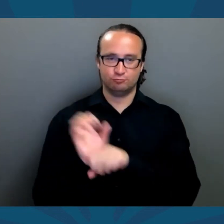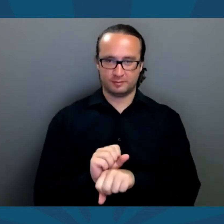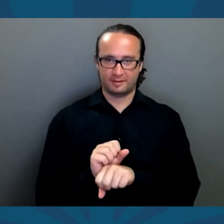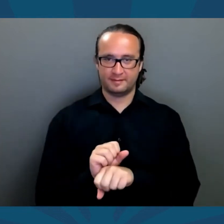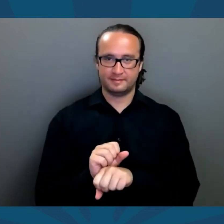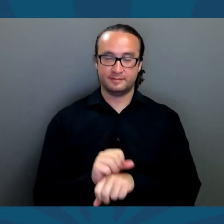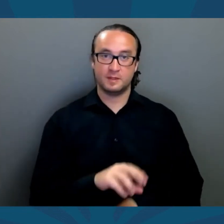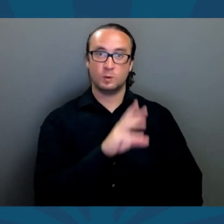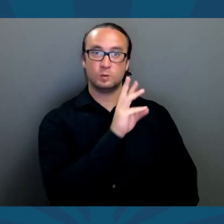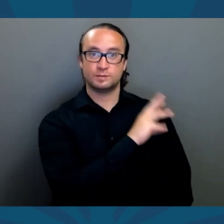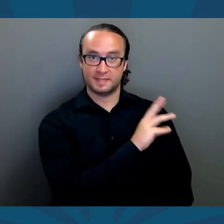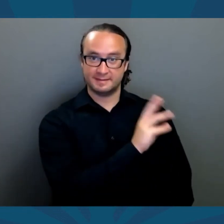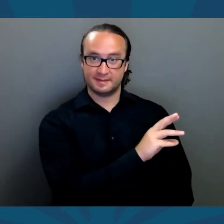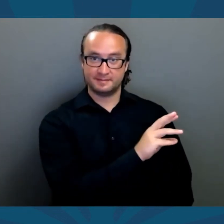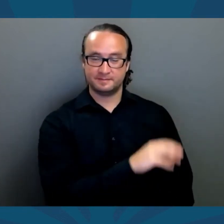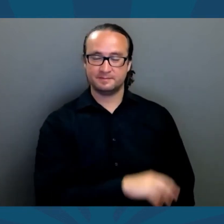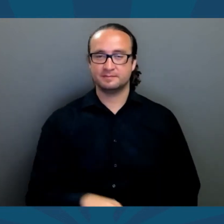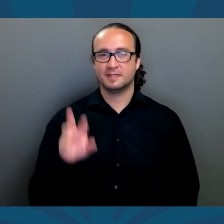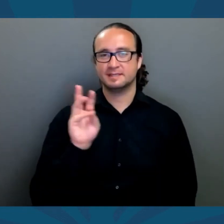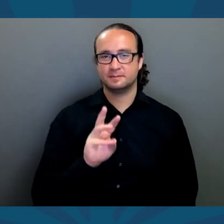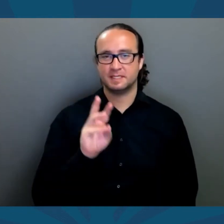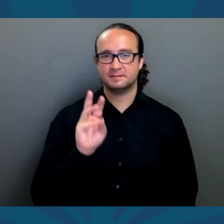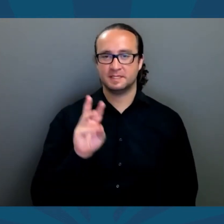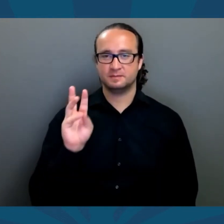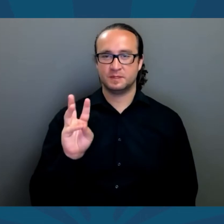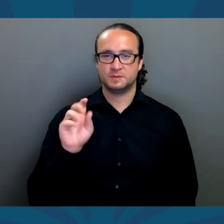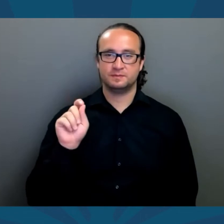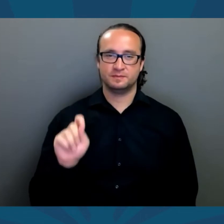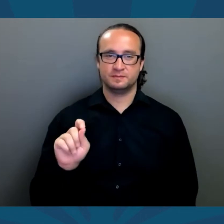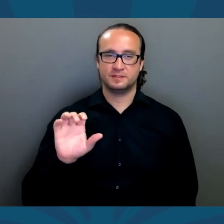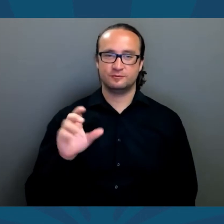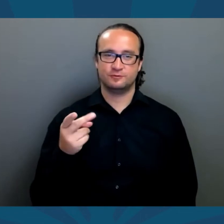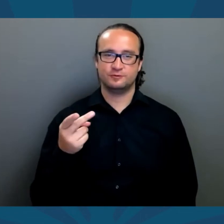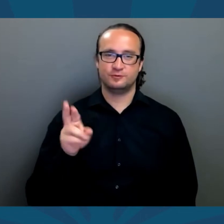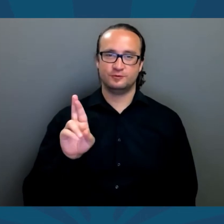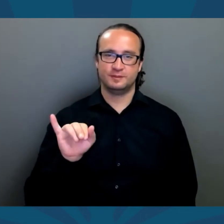funding, traditional. Website, www